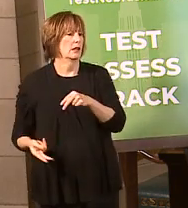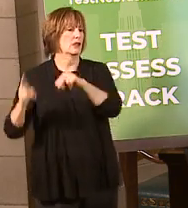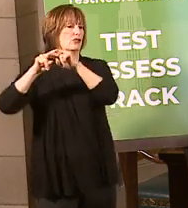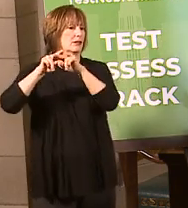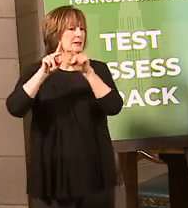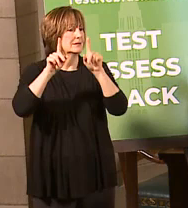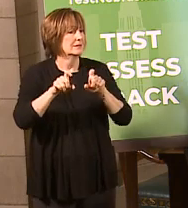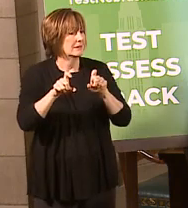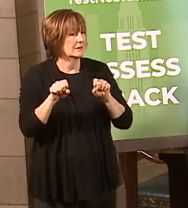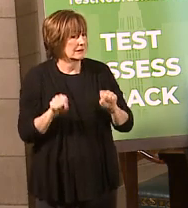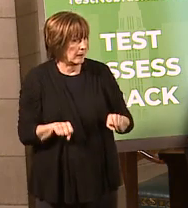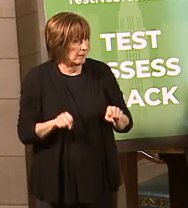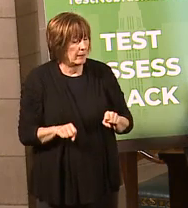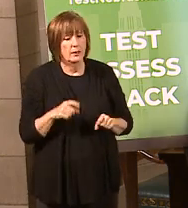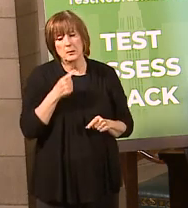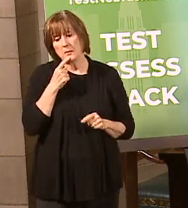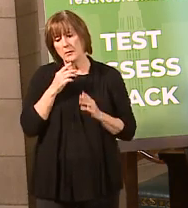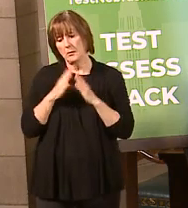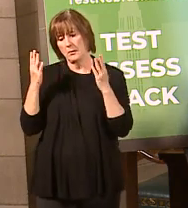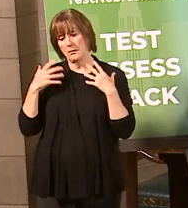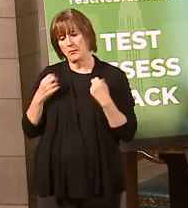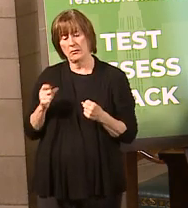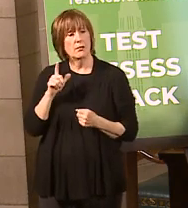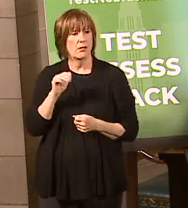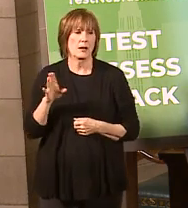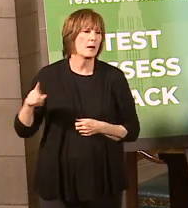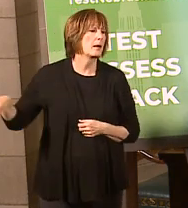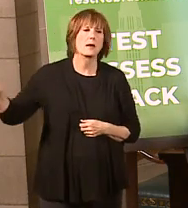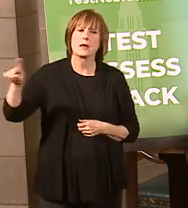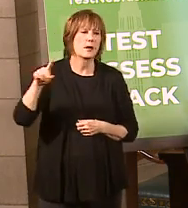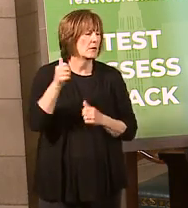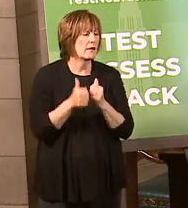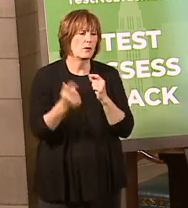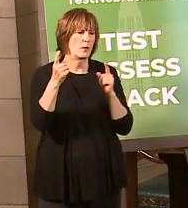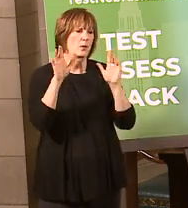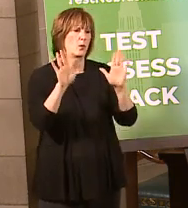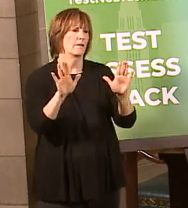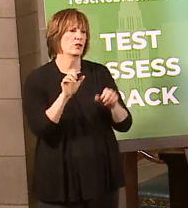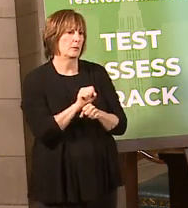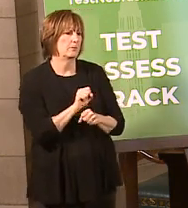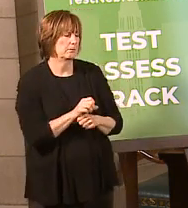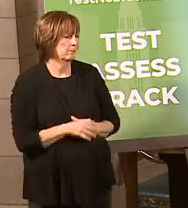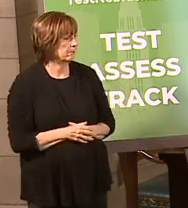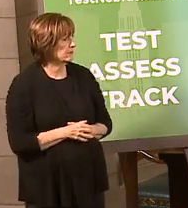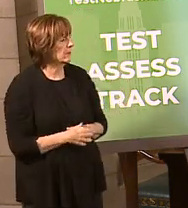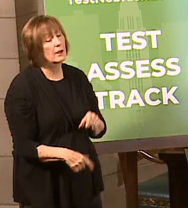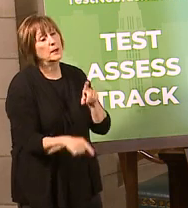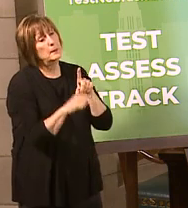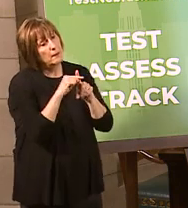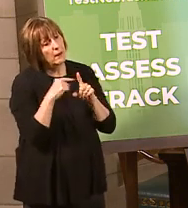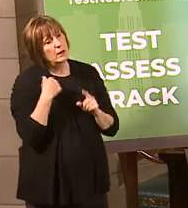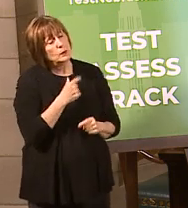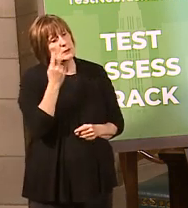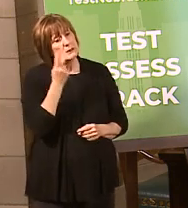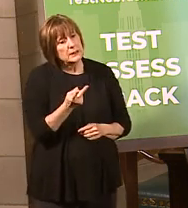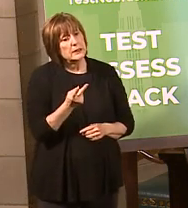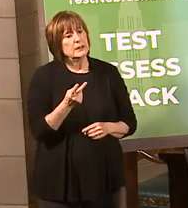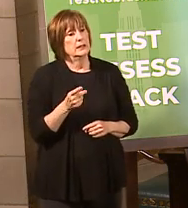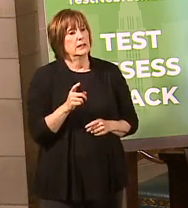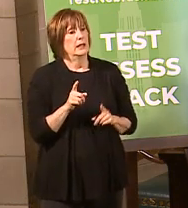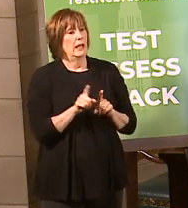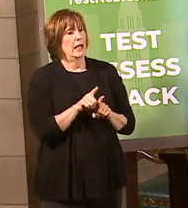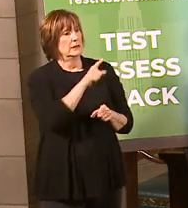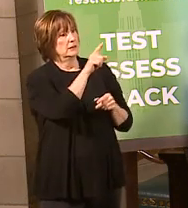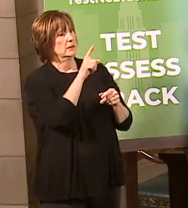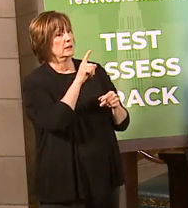health lab have really done a great job, and I want to thank Pete Eyewind and all the folks there. They've done fantastic. Also, what we're seeing is as the commercial